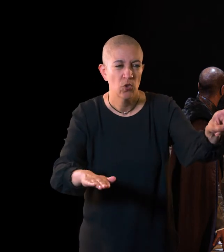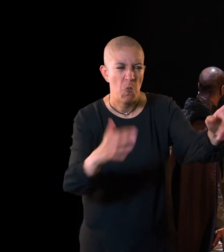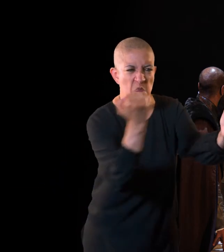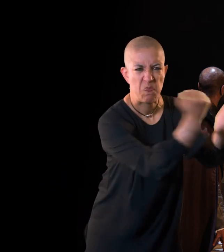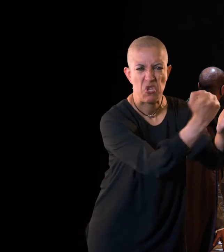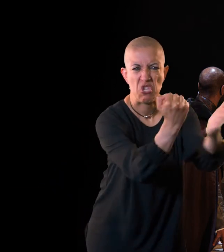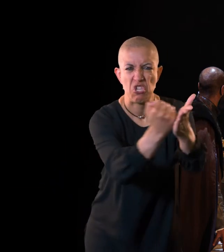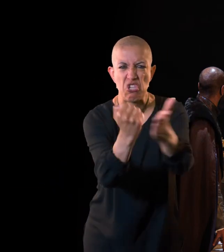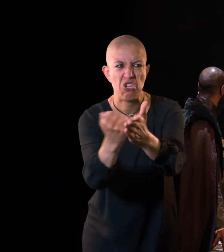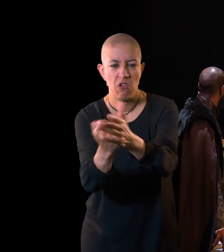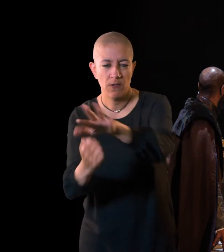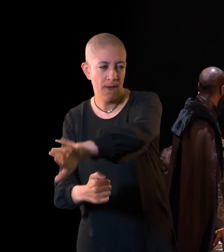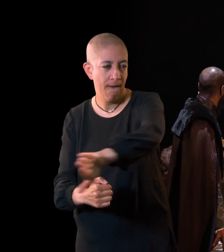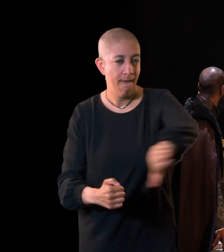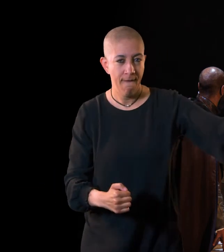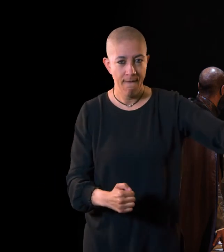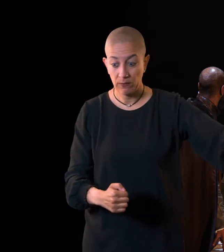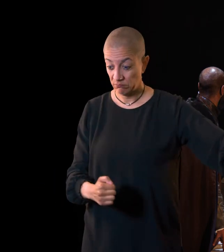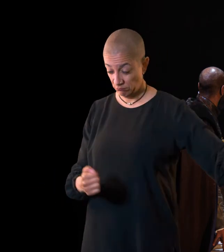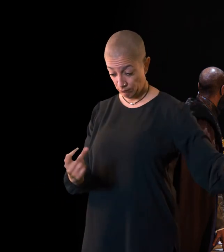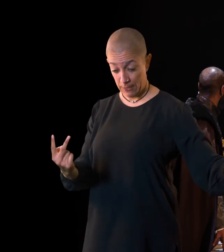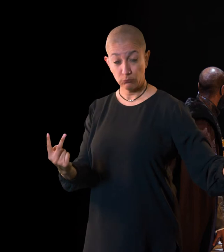and has the two boys sent to the Tower of London.